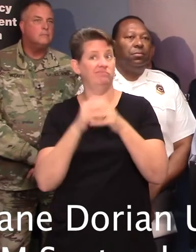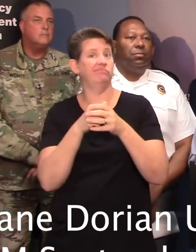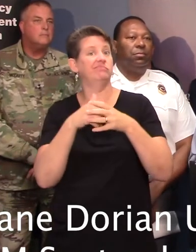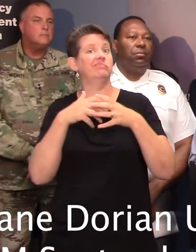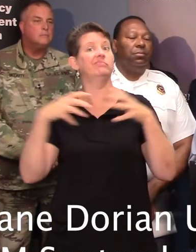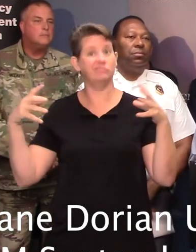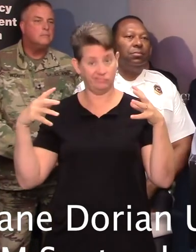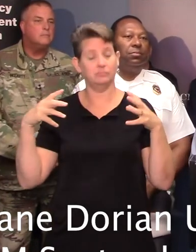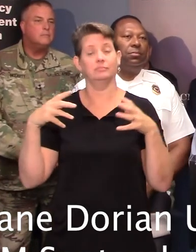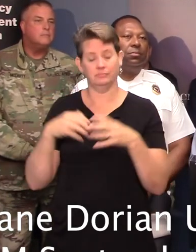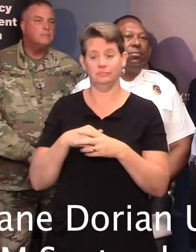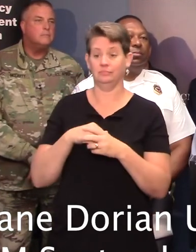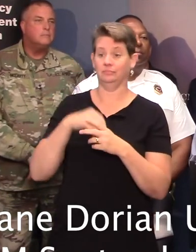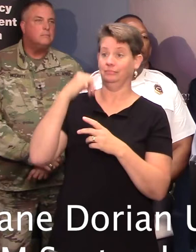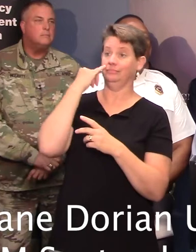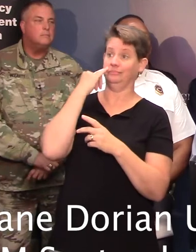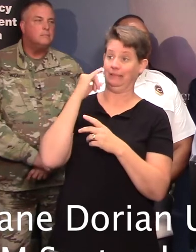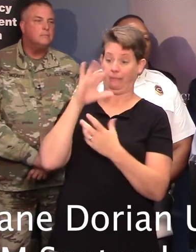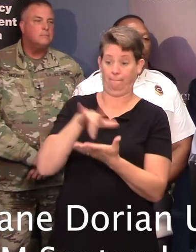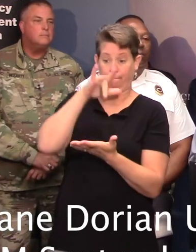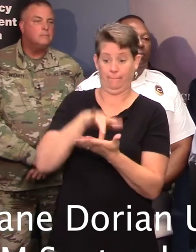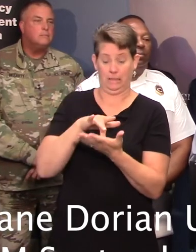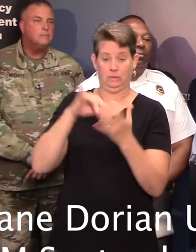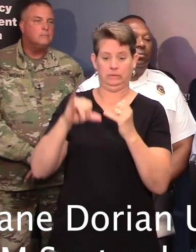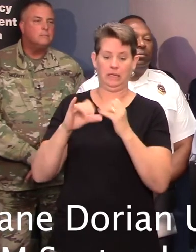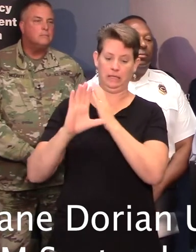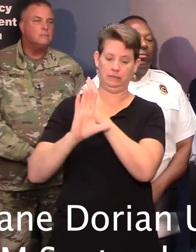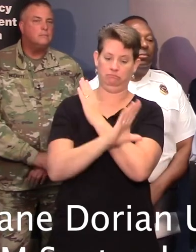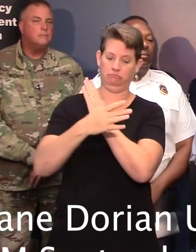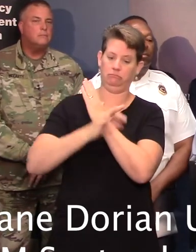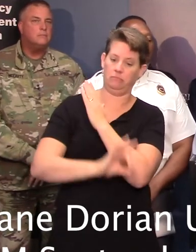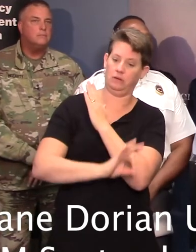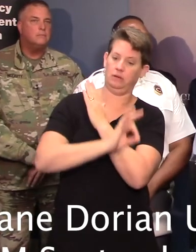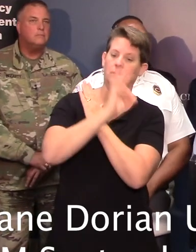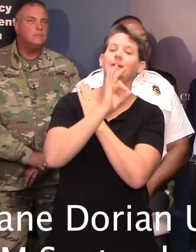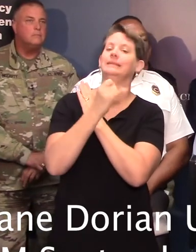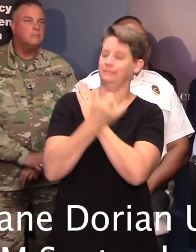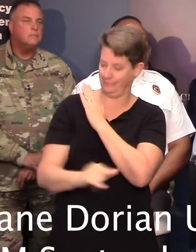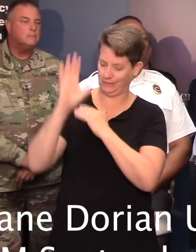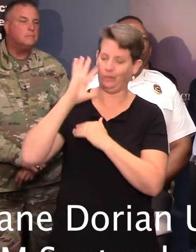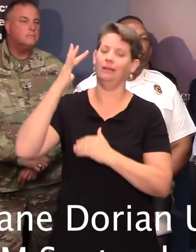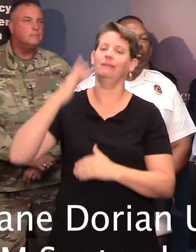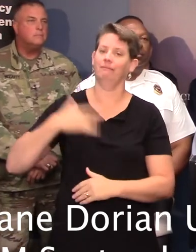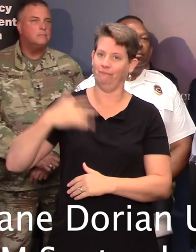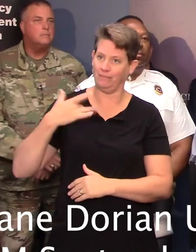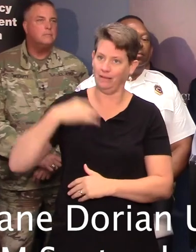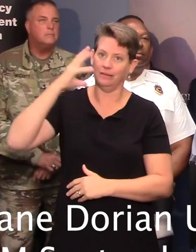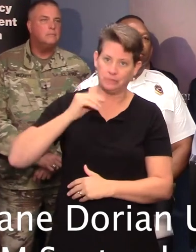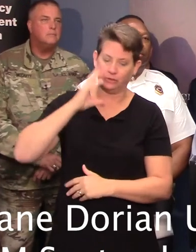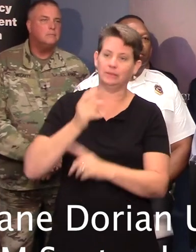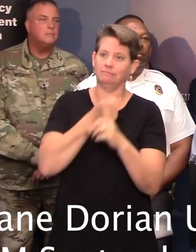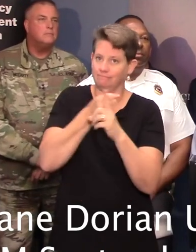coast. So even if the center state is just offshore, there will be significant impacts felt not only along the coast, but also extending